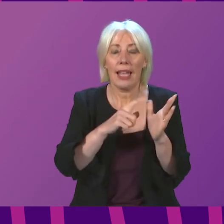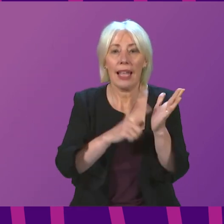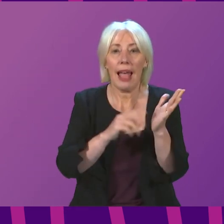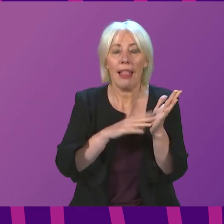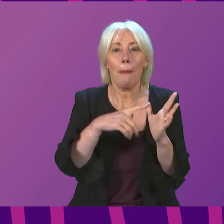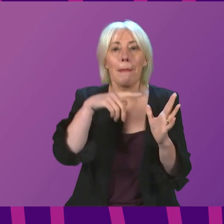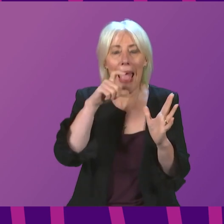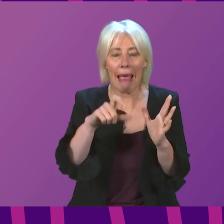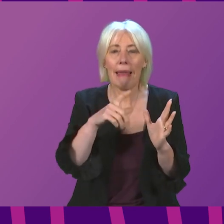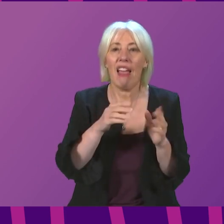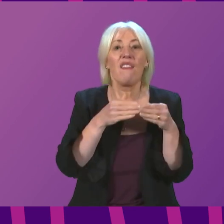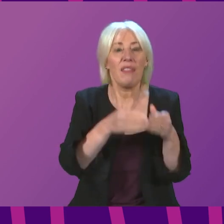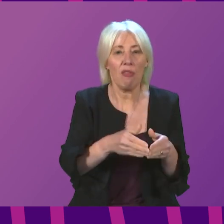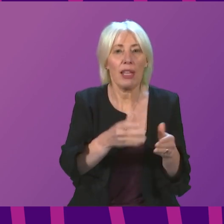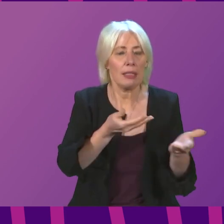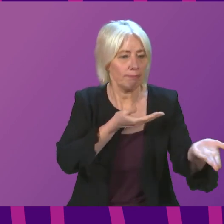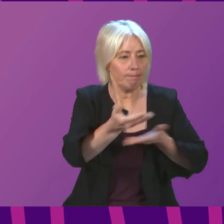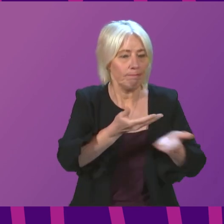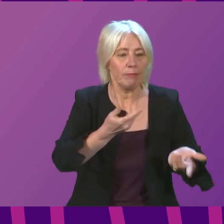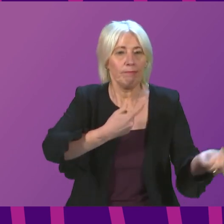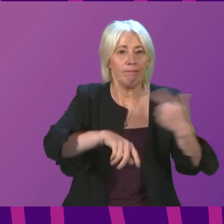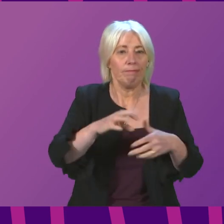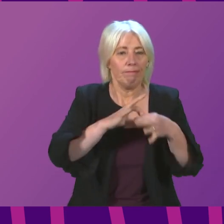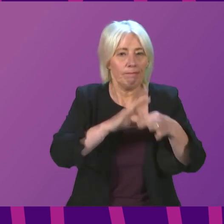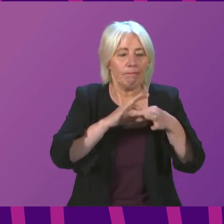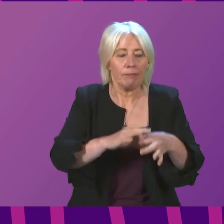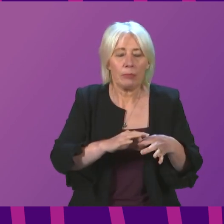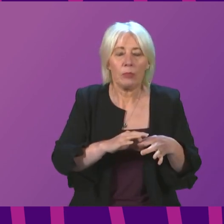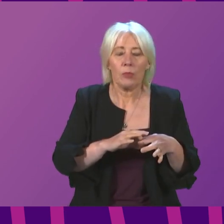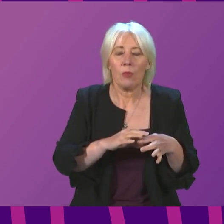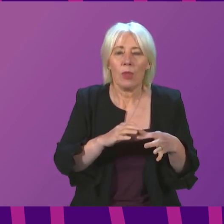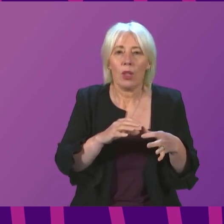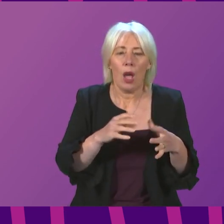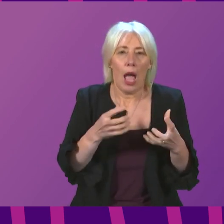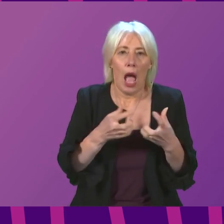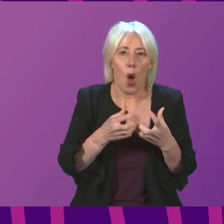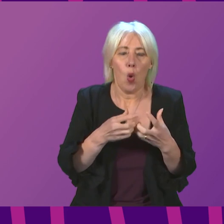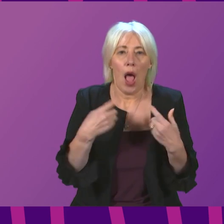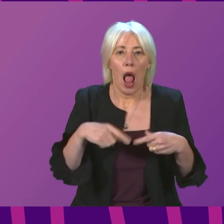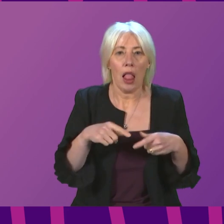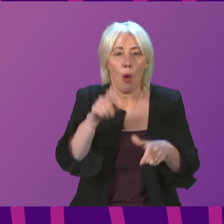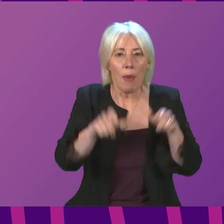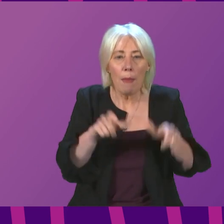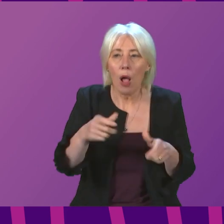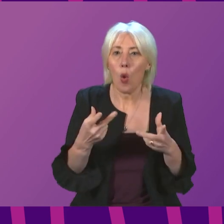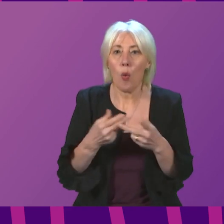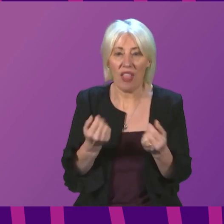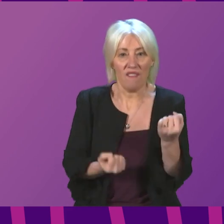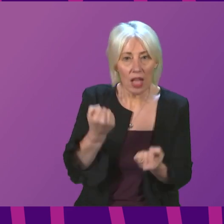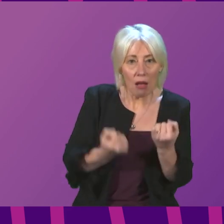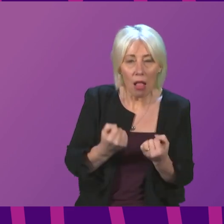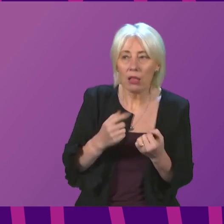engaging with the Maritime and Coast Guard agency around allowing passengers to remain in vehicles, for example, when certain